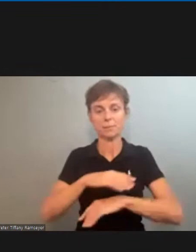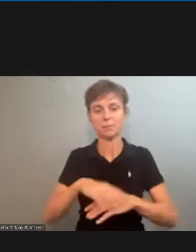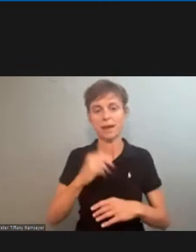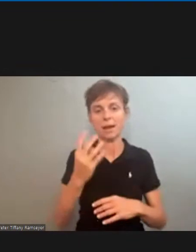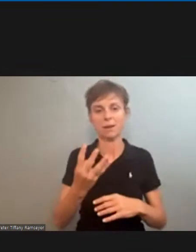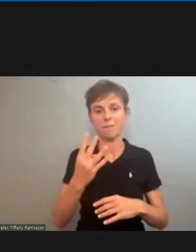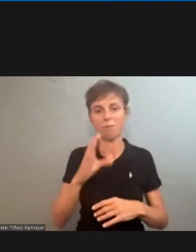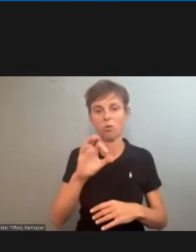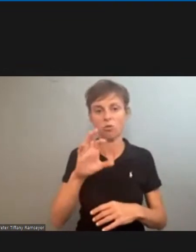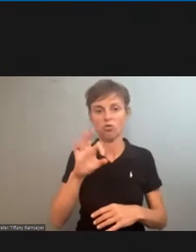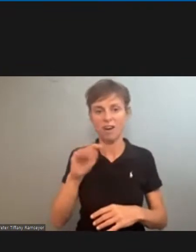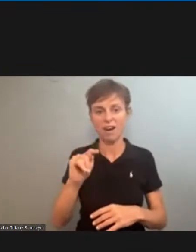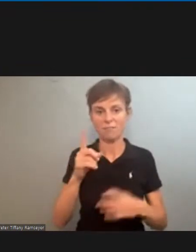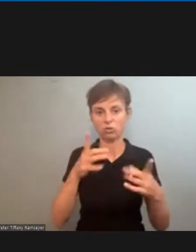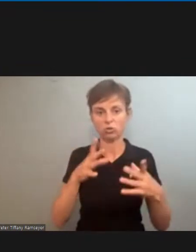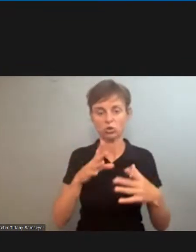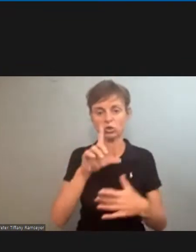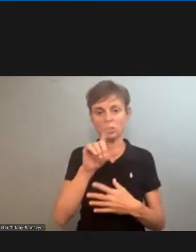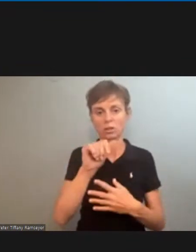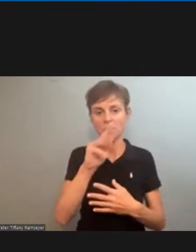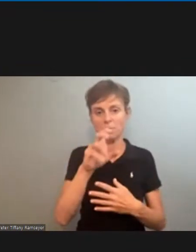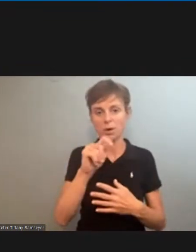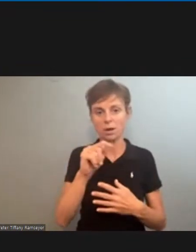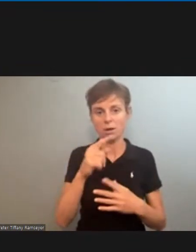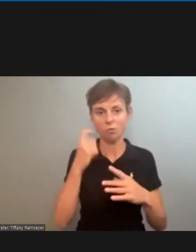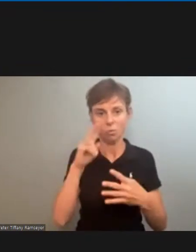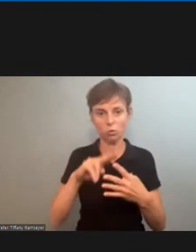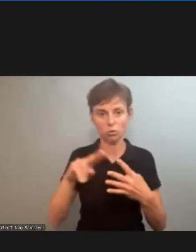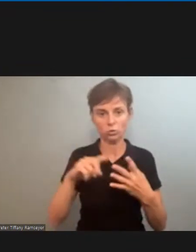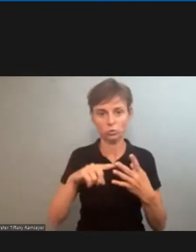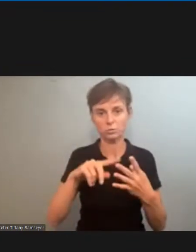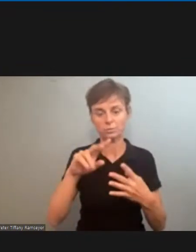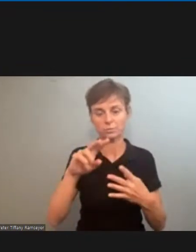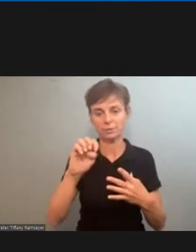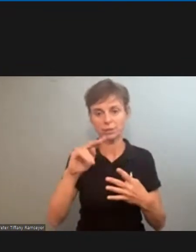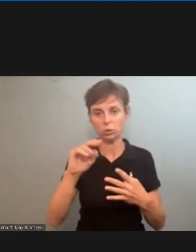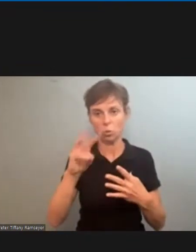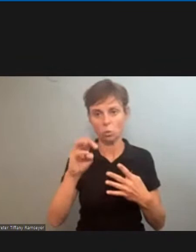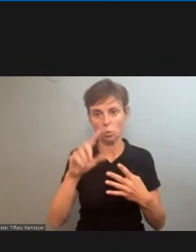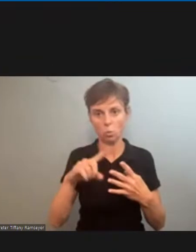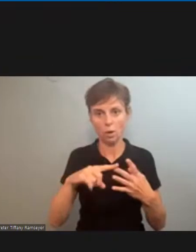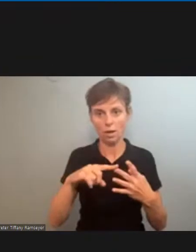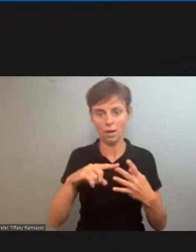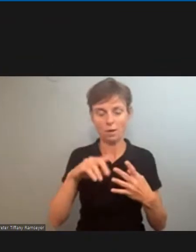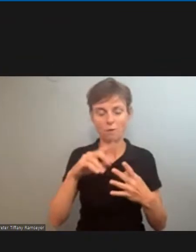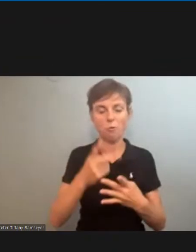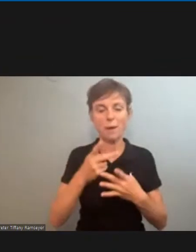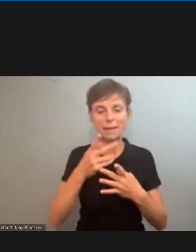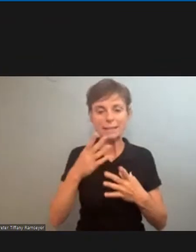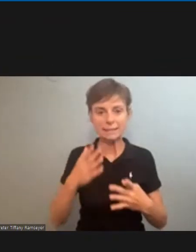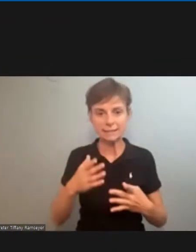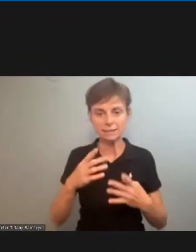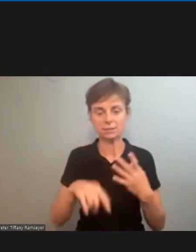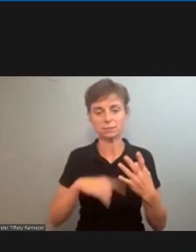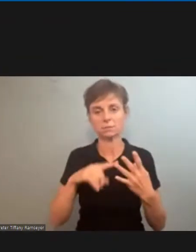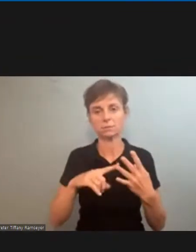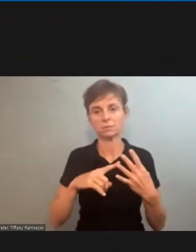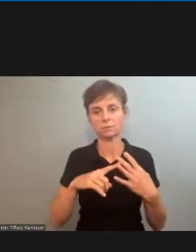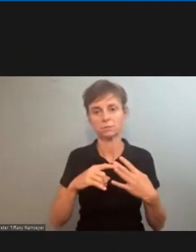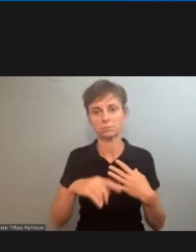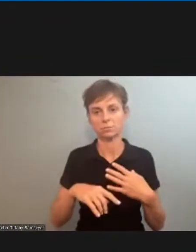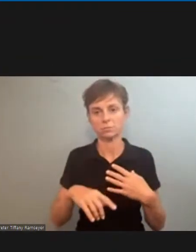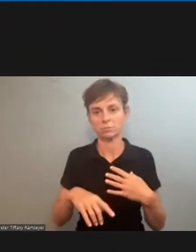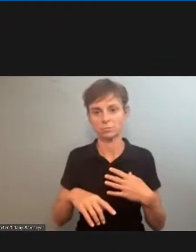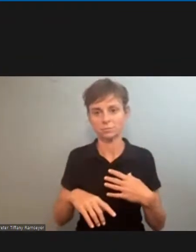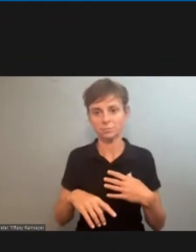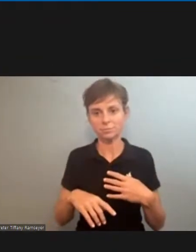craft directors lamont brooks clerk craft you know while balagon maintenance craft hope i got it right that